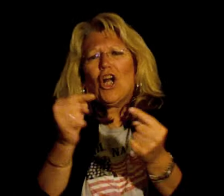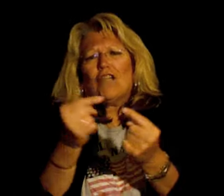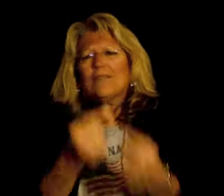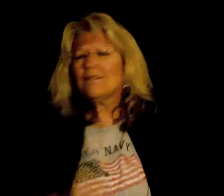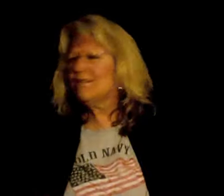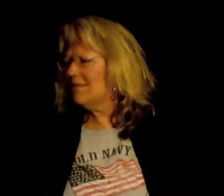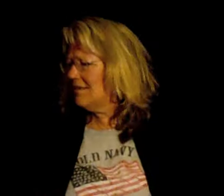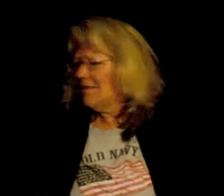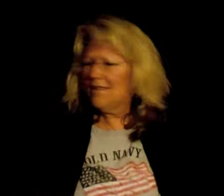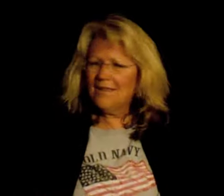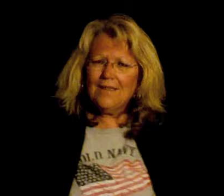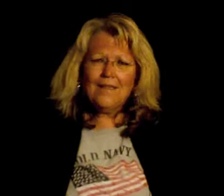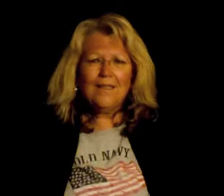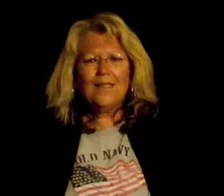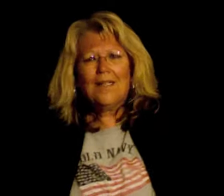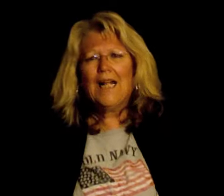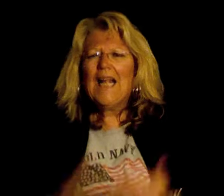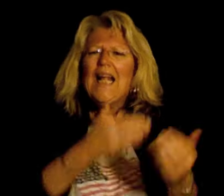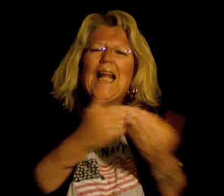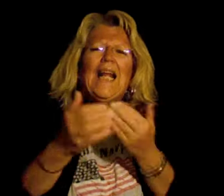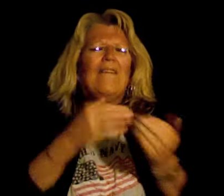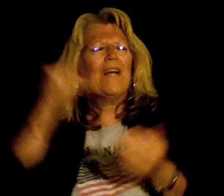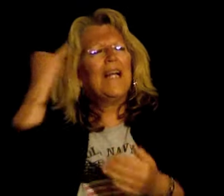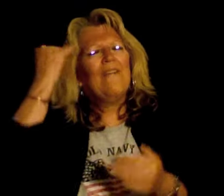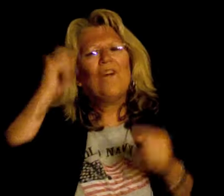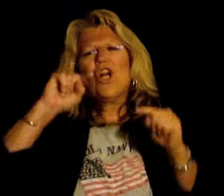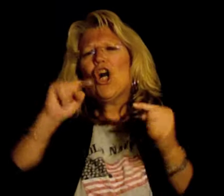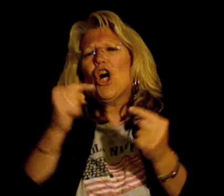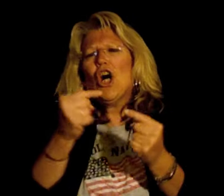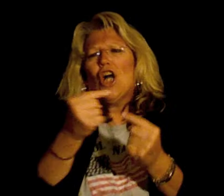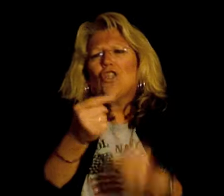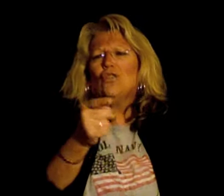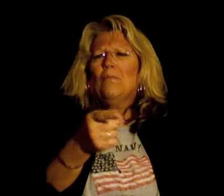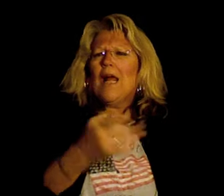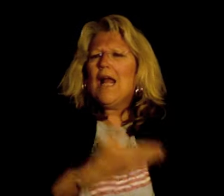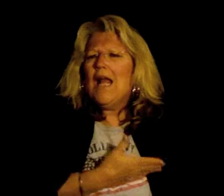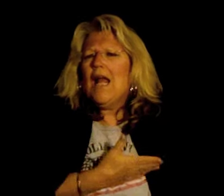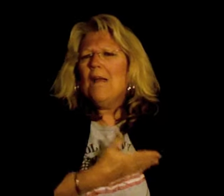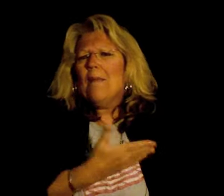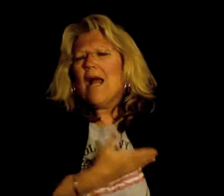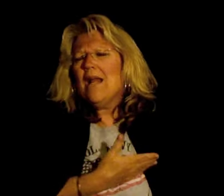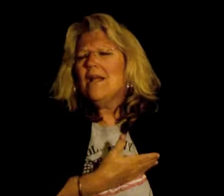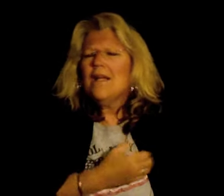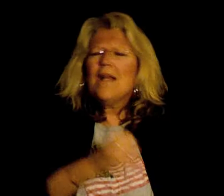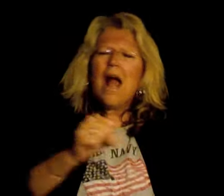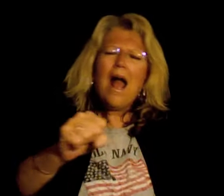Even if it hurts Baby Yeah